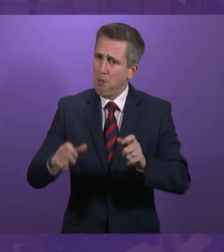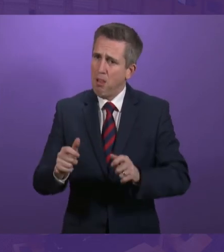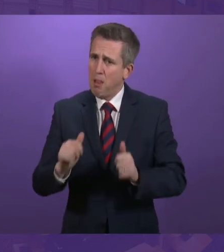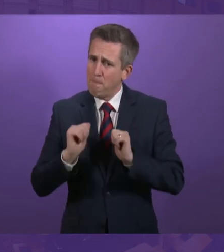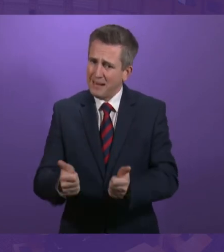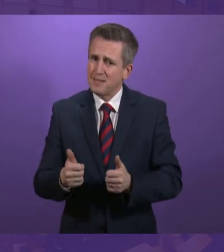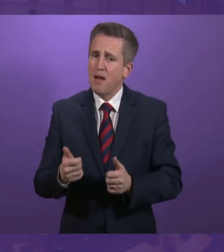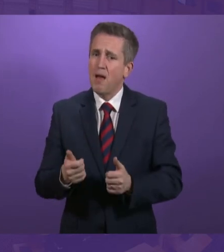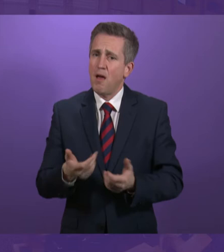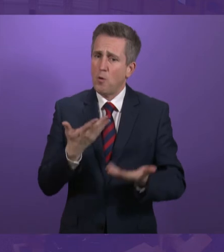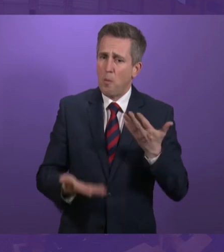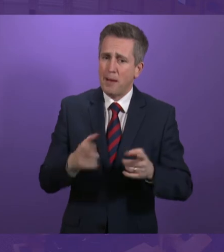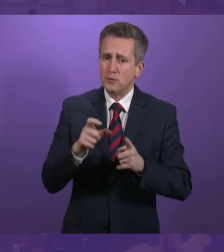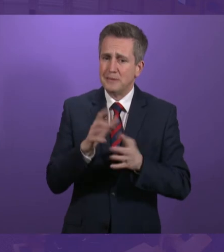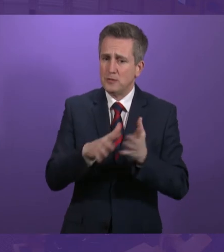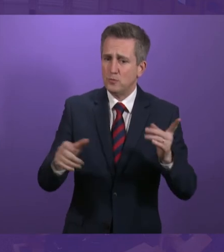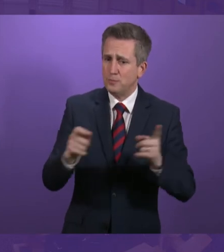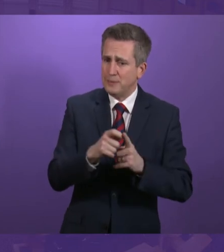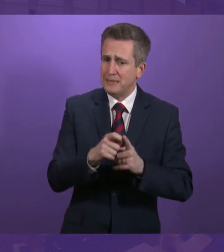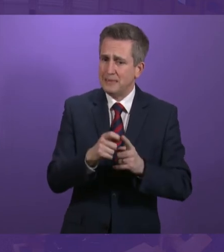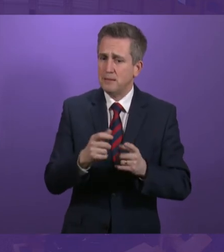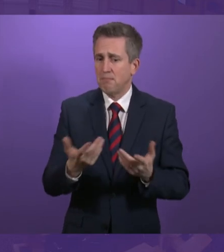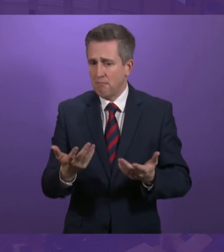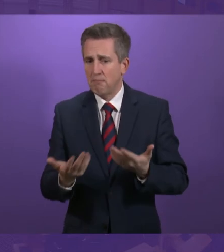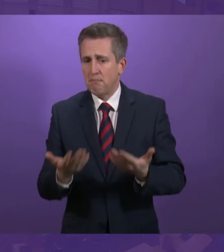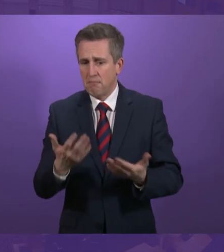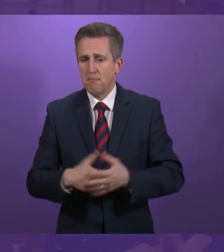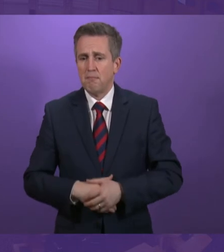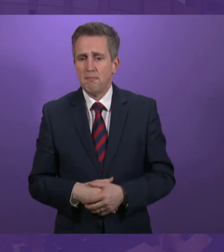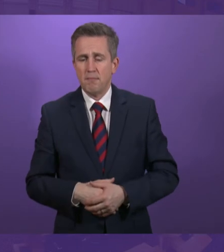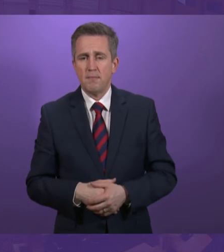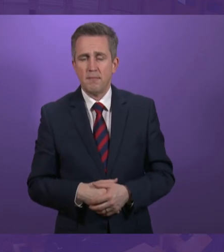the stigma around benefits associated with the UK Government's system? Cabinet Secretary.